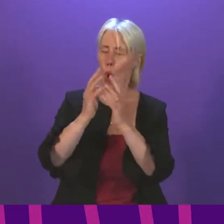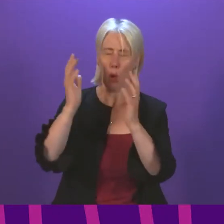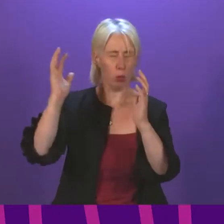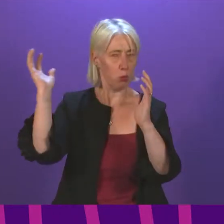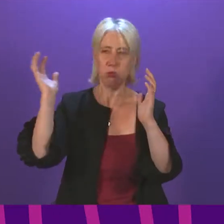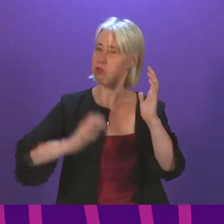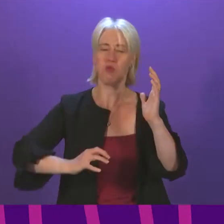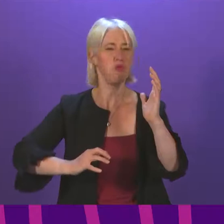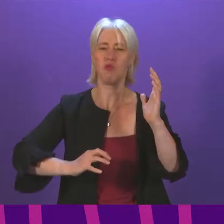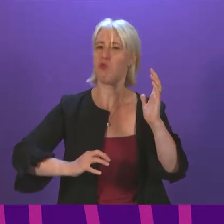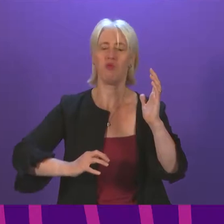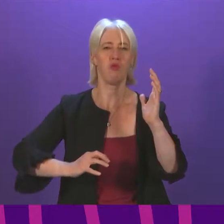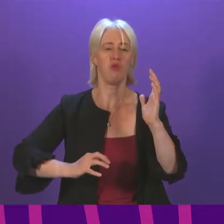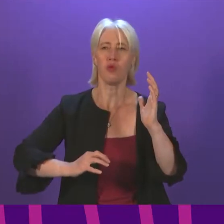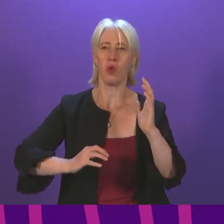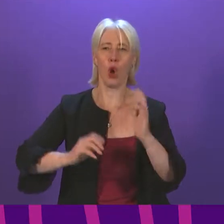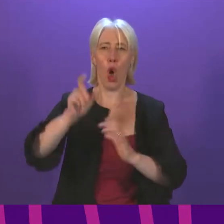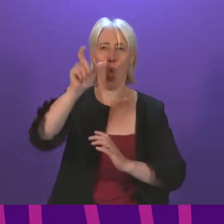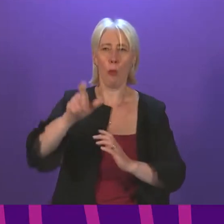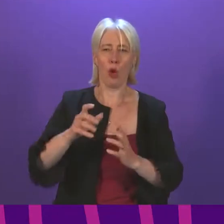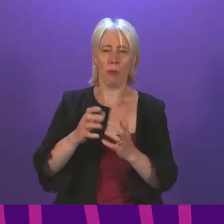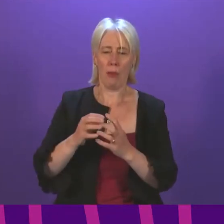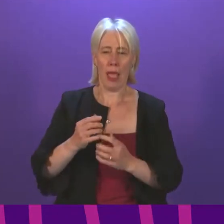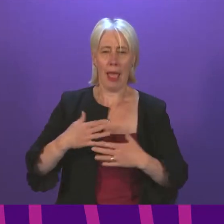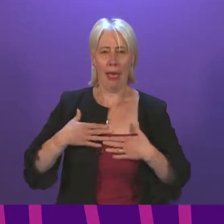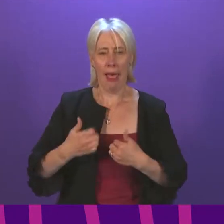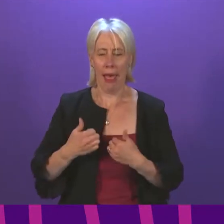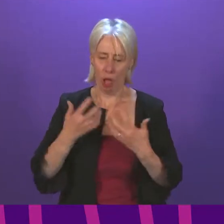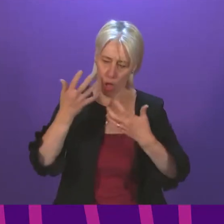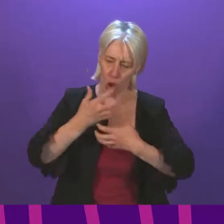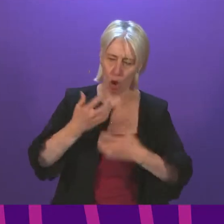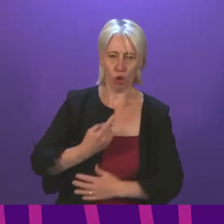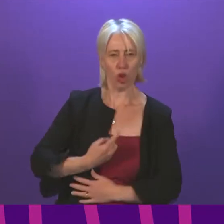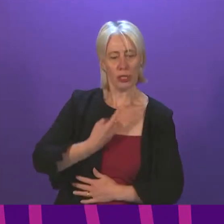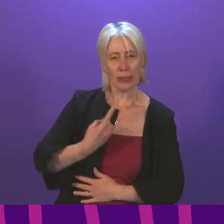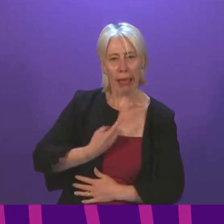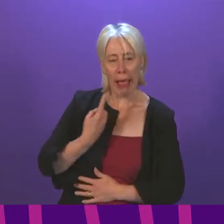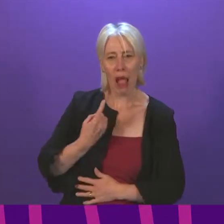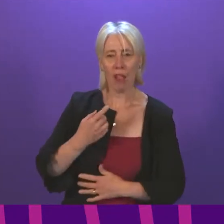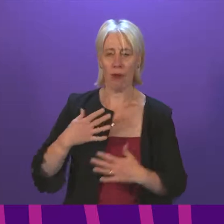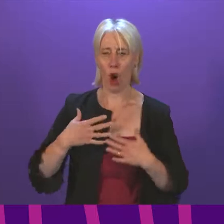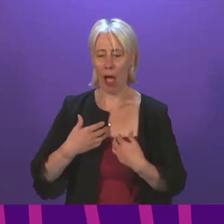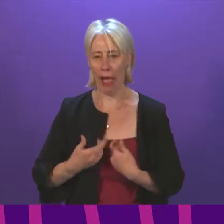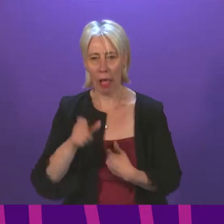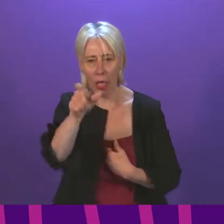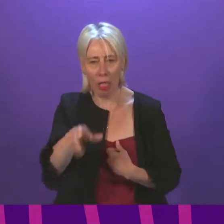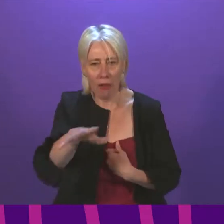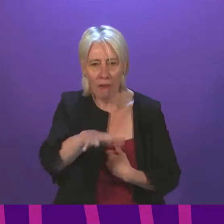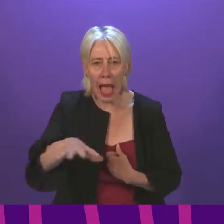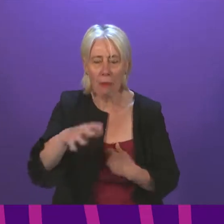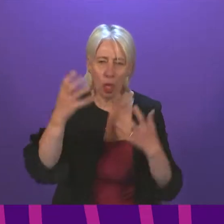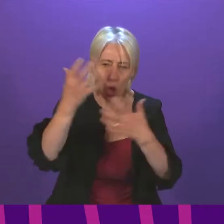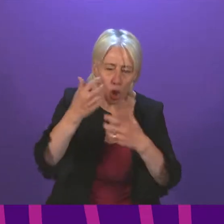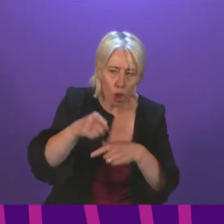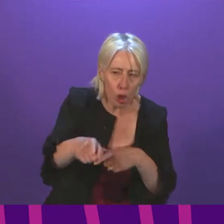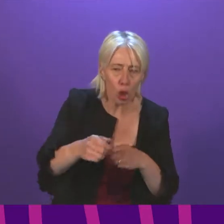someone who is concerned for their own health or the health of their loved ones, someone facing a time of illness